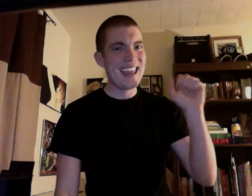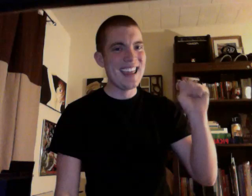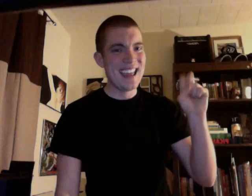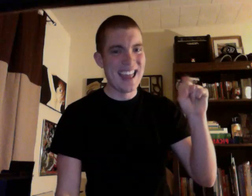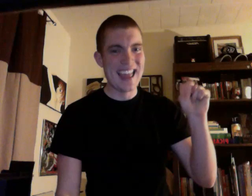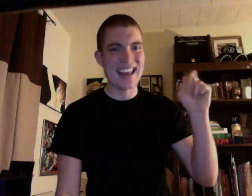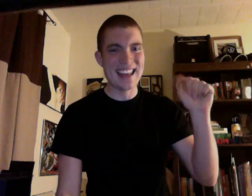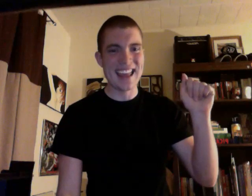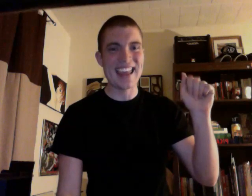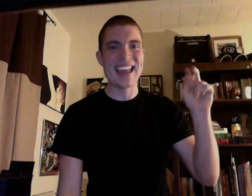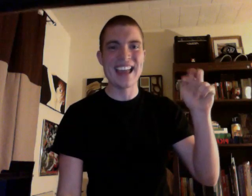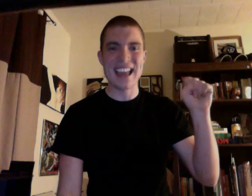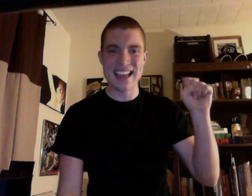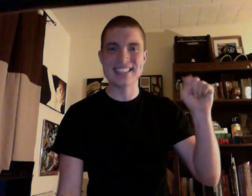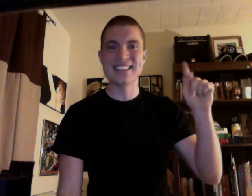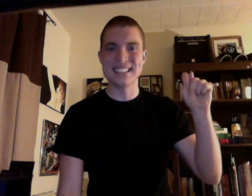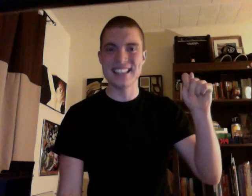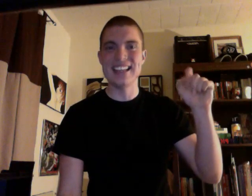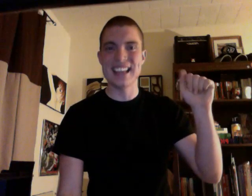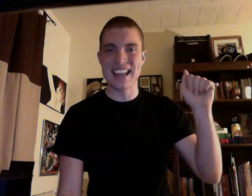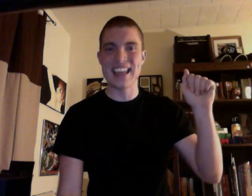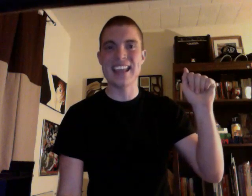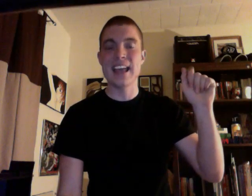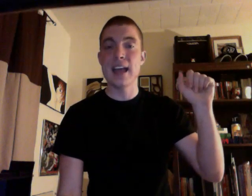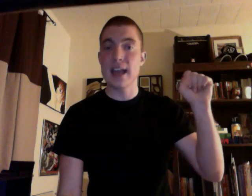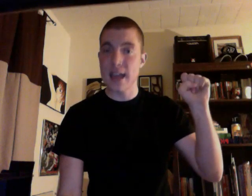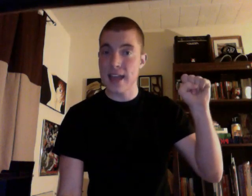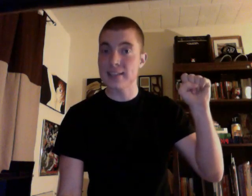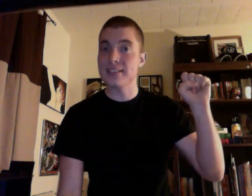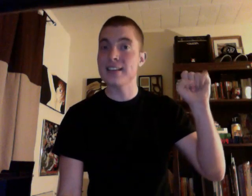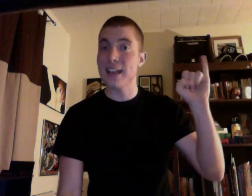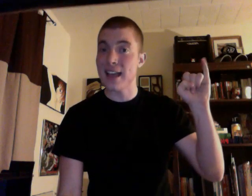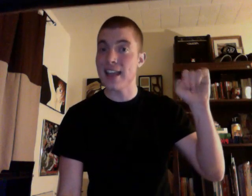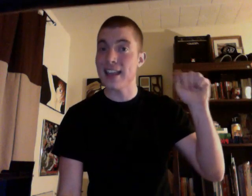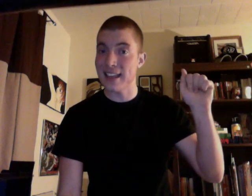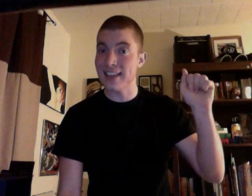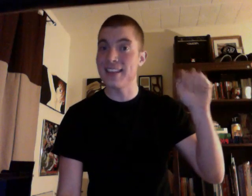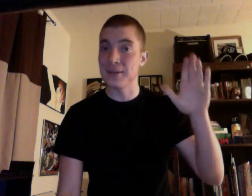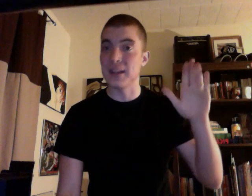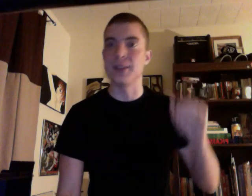A-N-A-S-T-A-S-I-A, there we go.